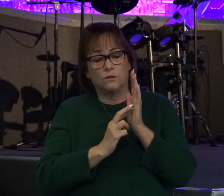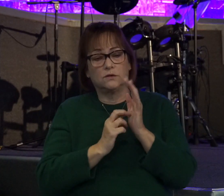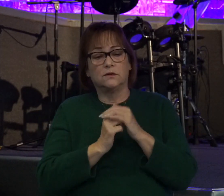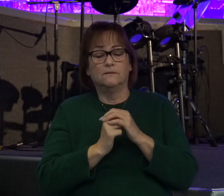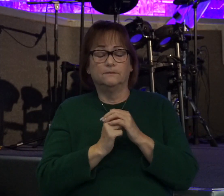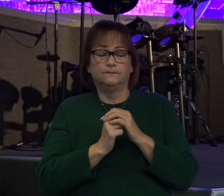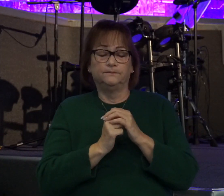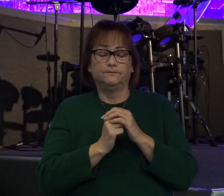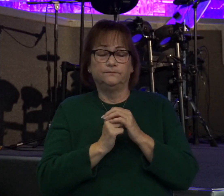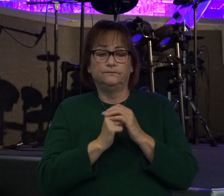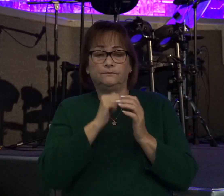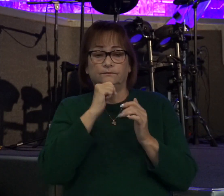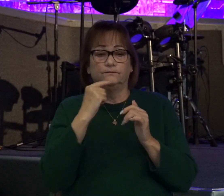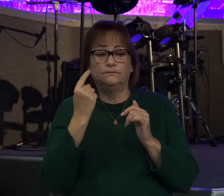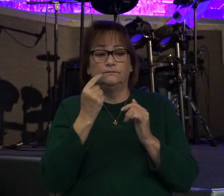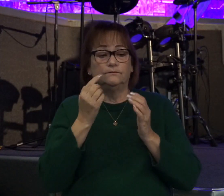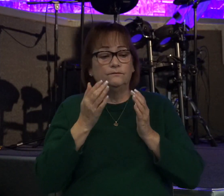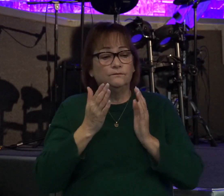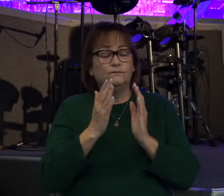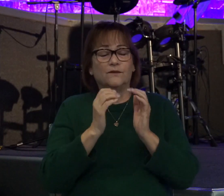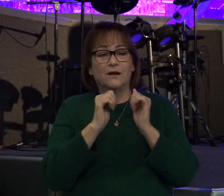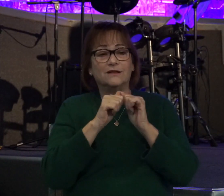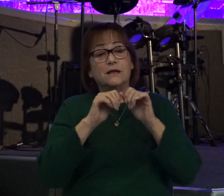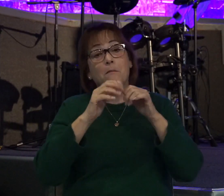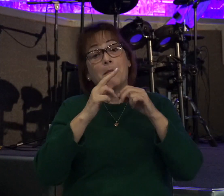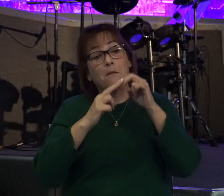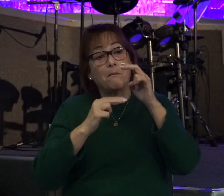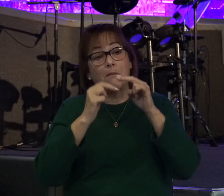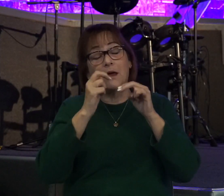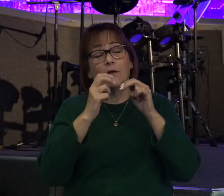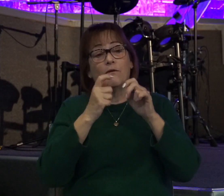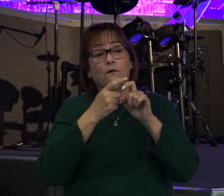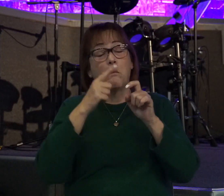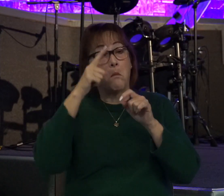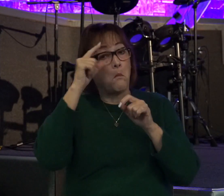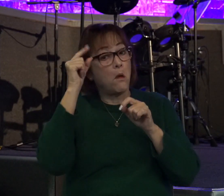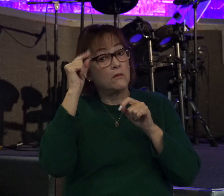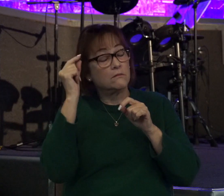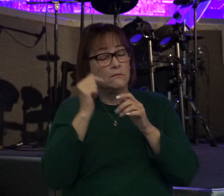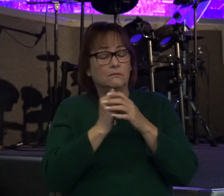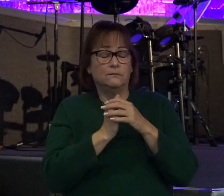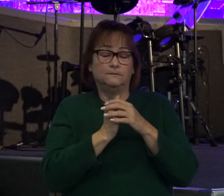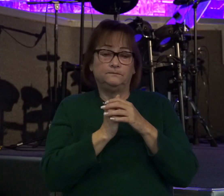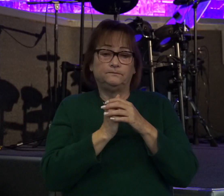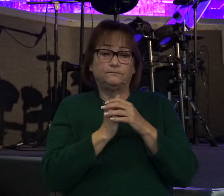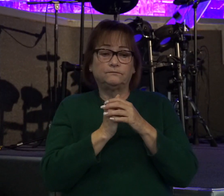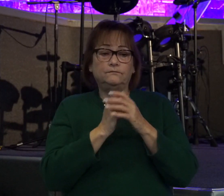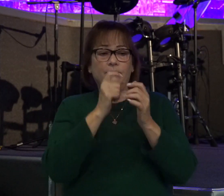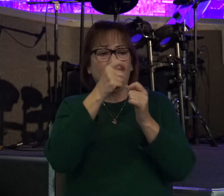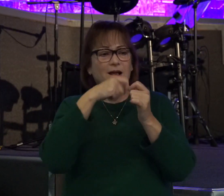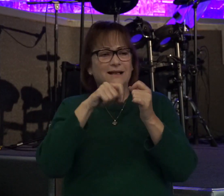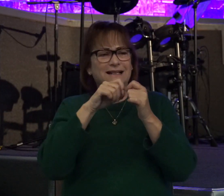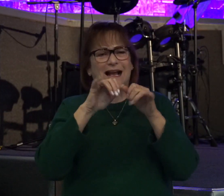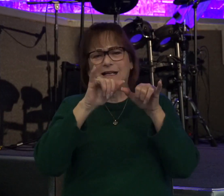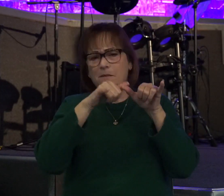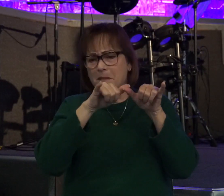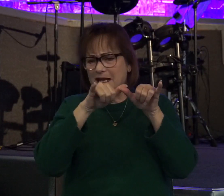Not only in the way it was to be built by Moses, but exact dimensions and materials.